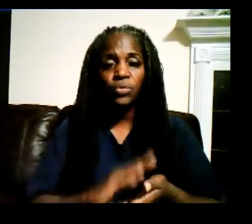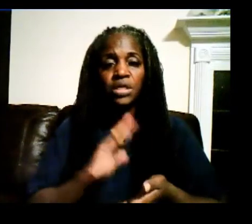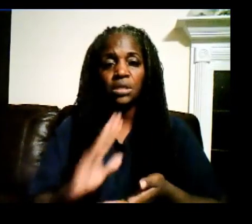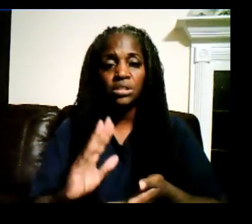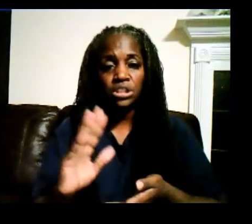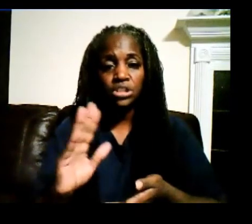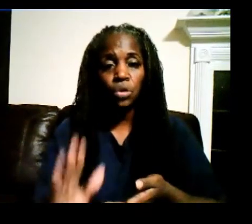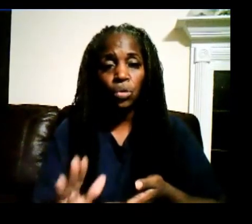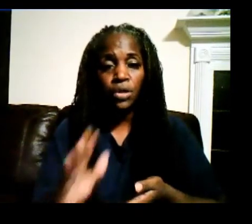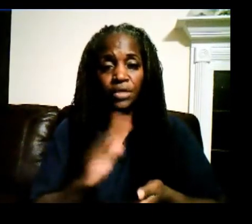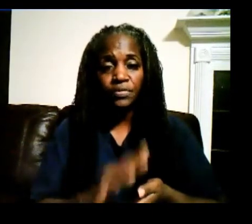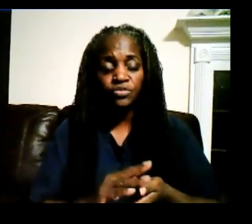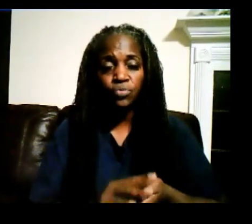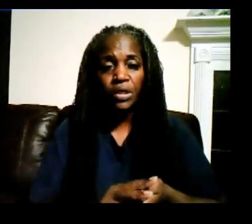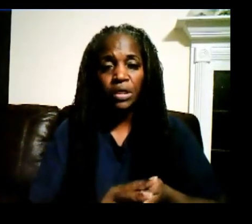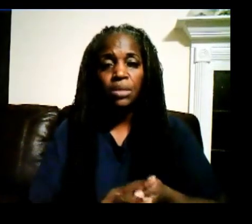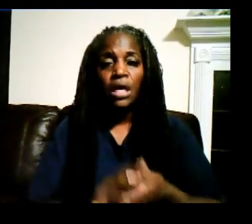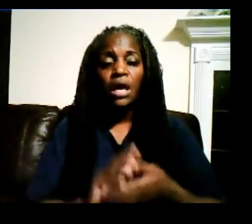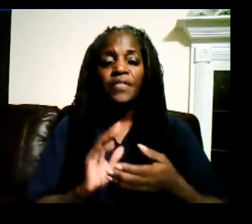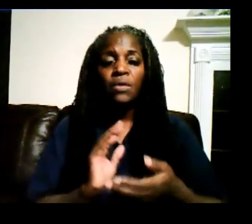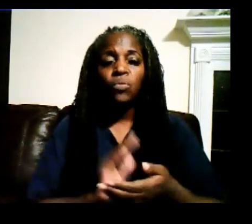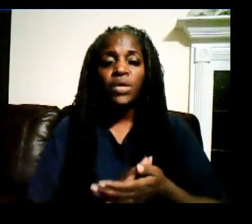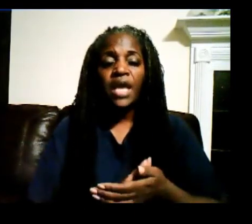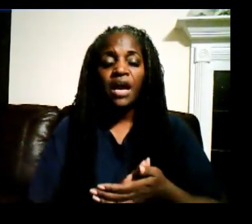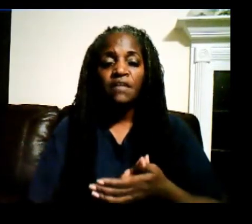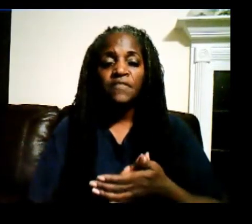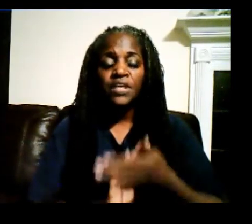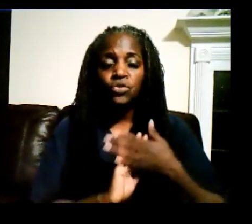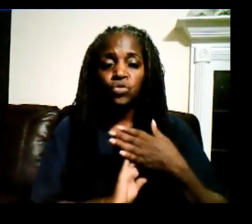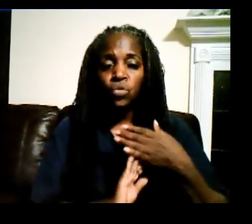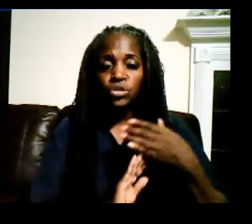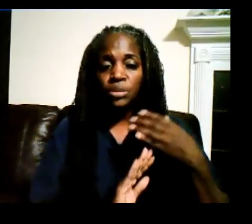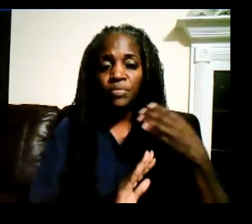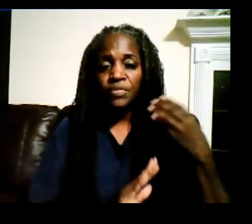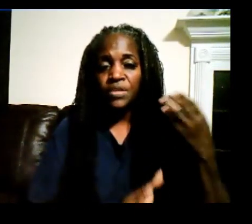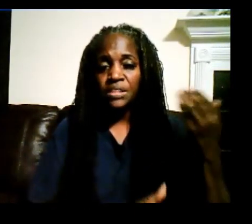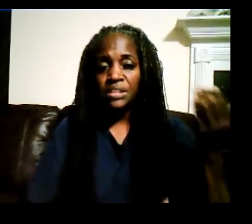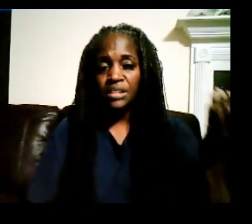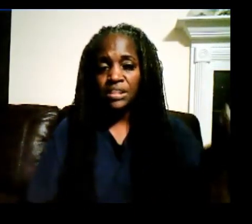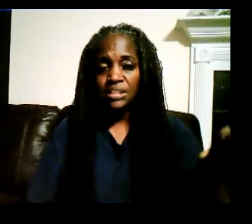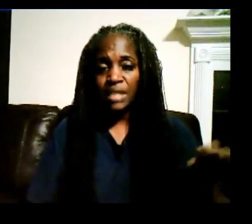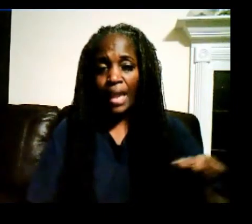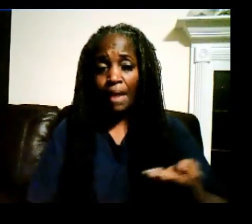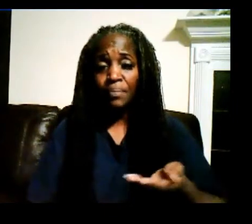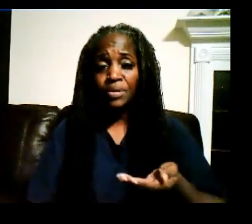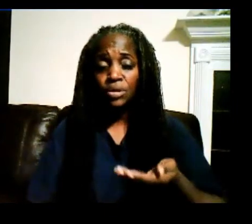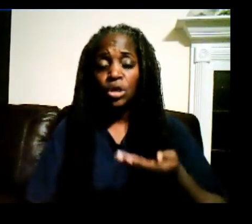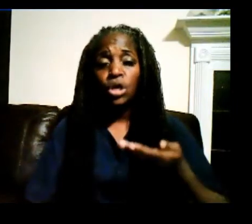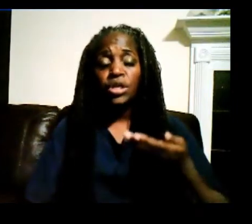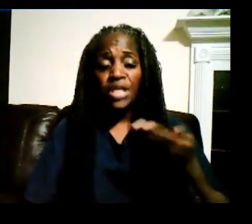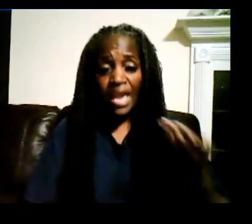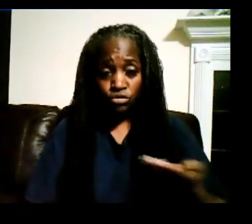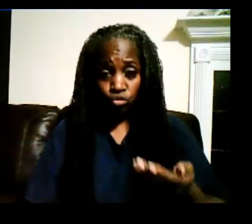that we can continue on in this realm that we have ignored some of the things that tend to happen naturally.